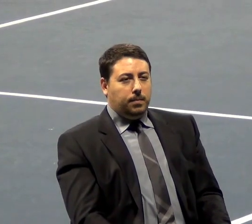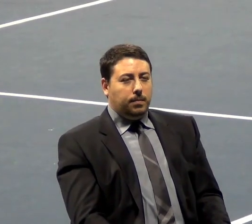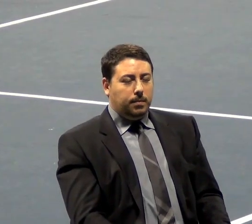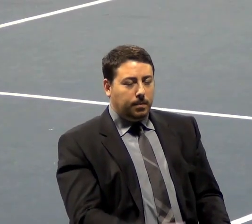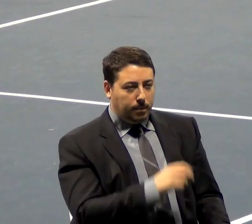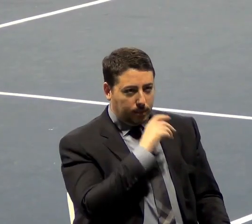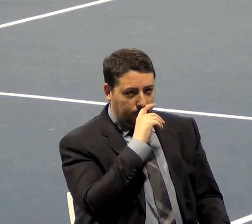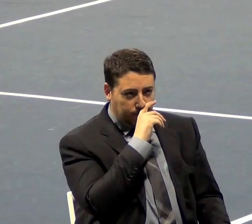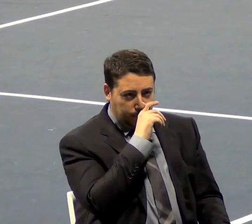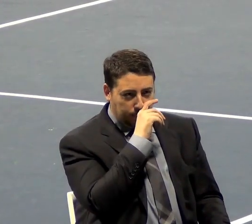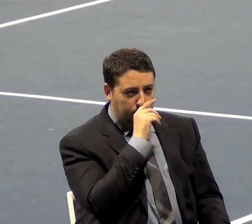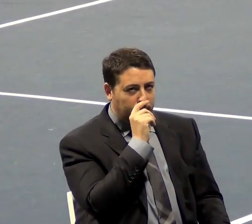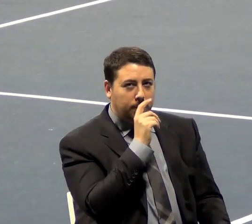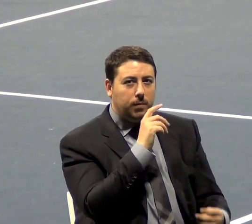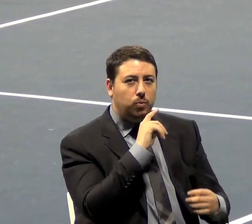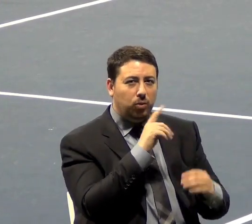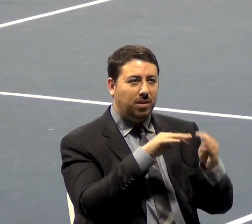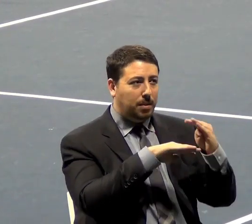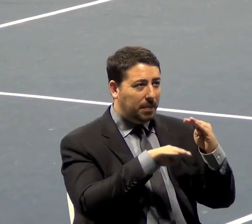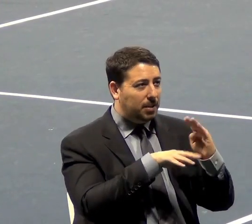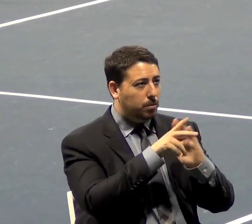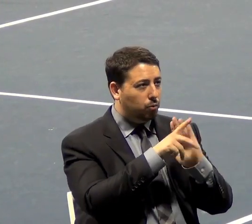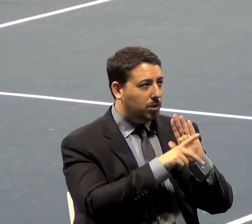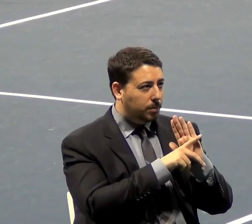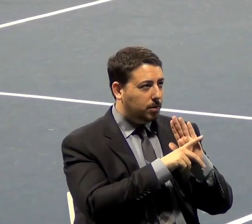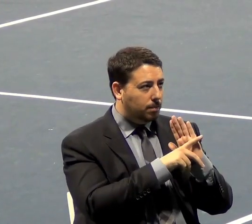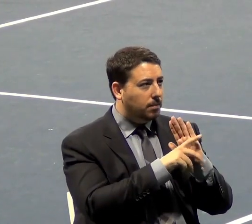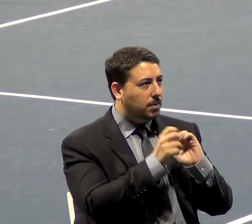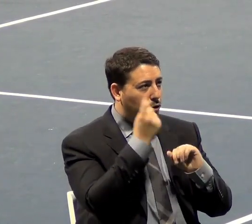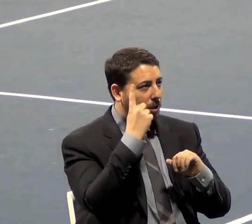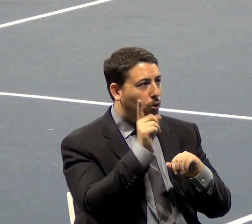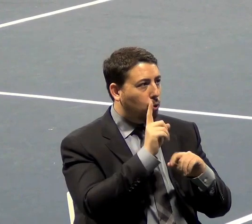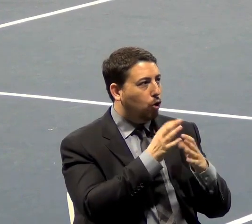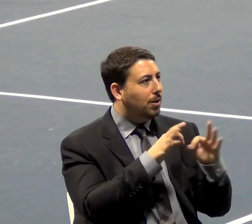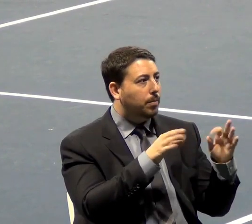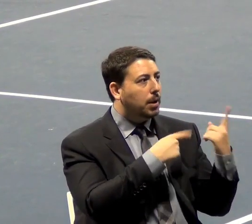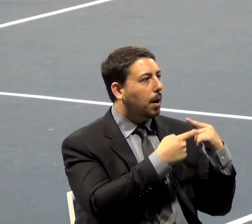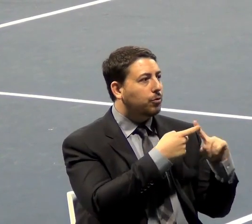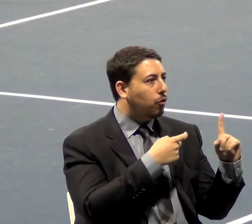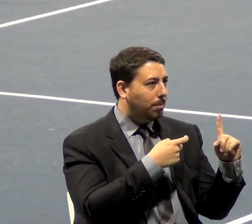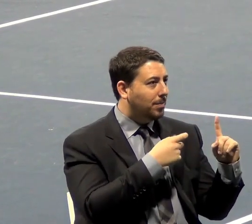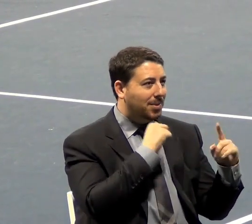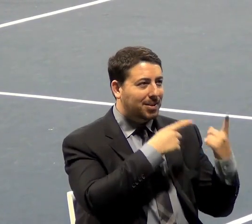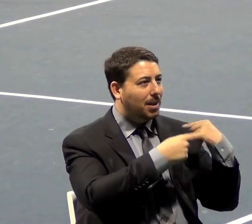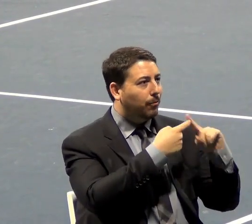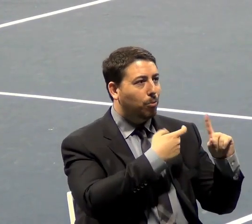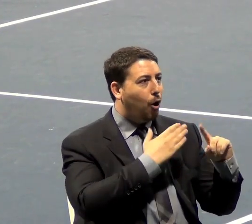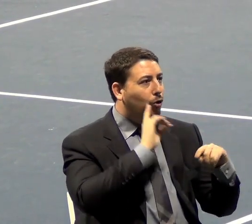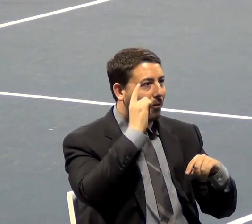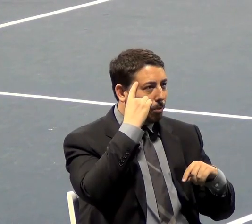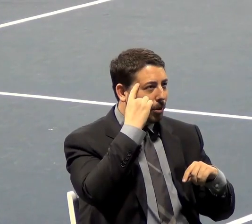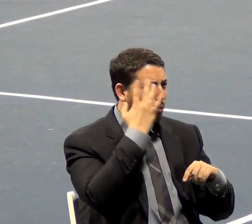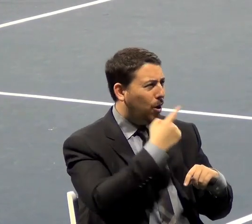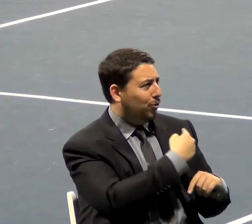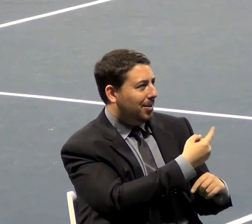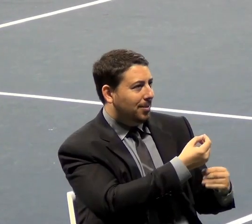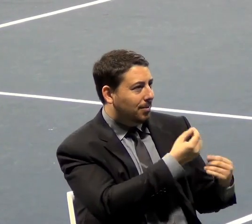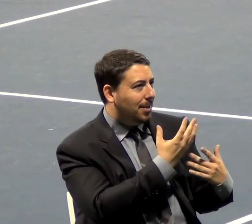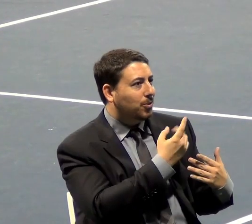And the basic principle of this is the understanding of where liberty comes from. It doesn't come from our government. Why should they tell us how to use our liberty if they didn't give it to